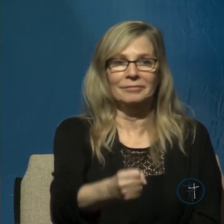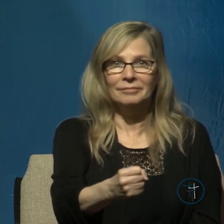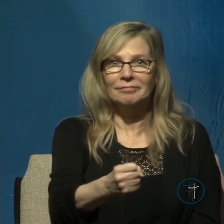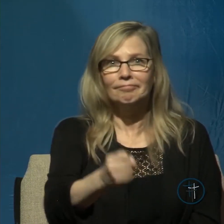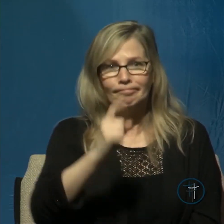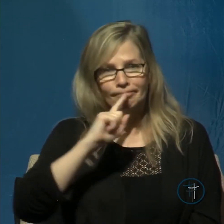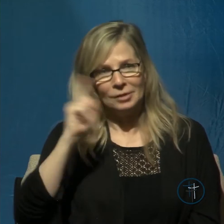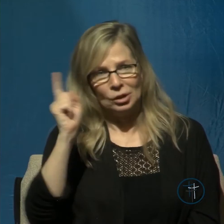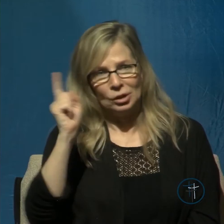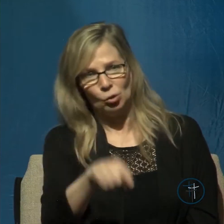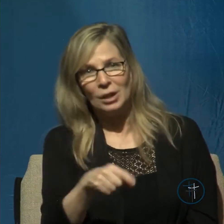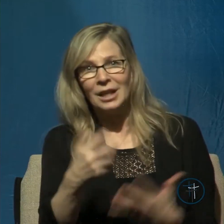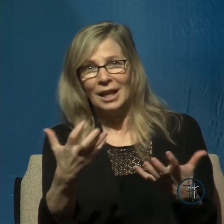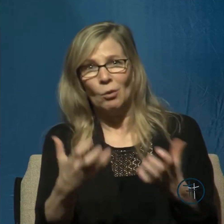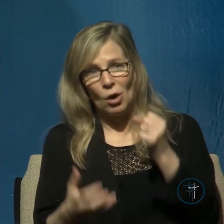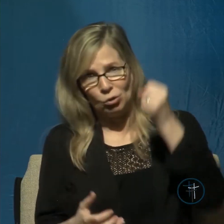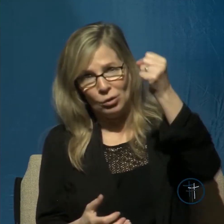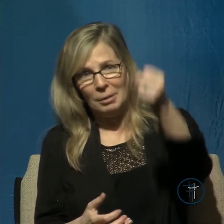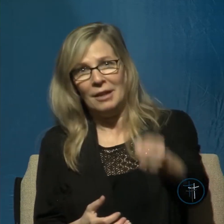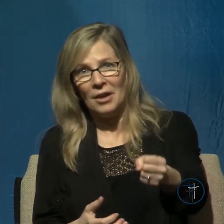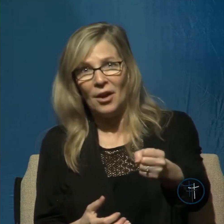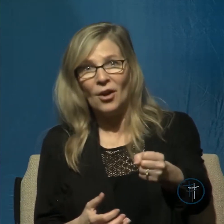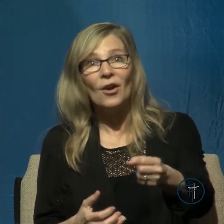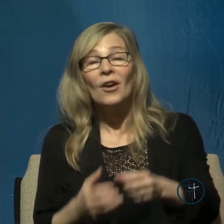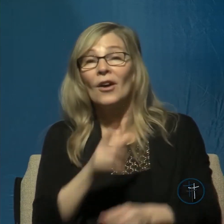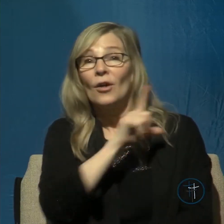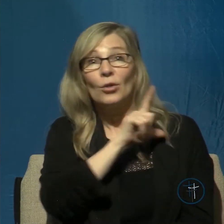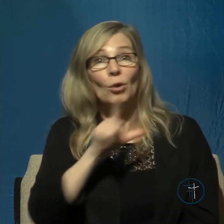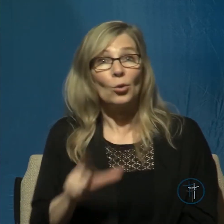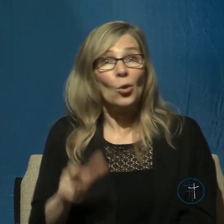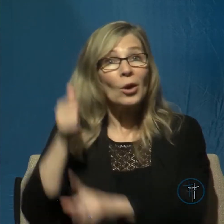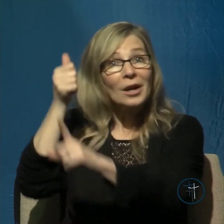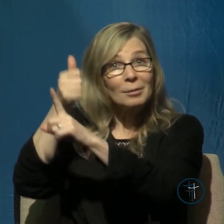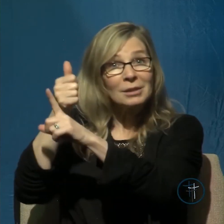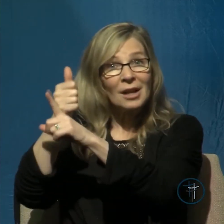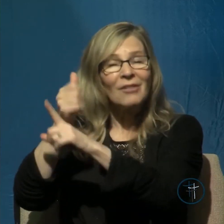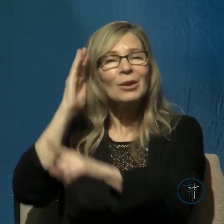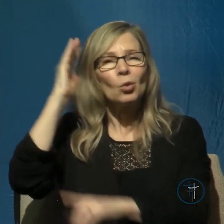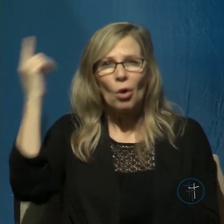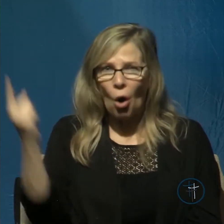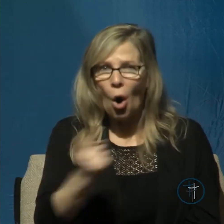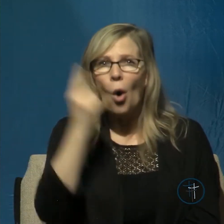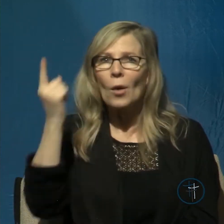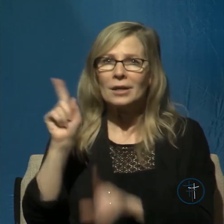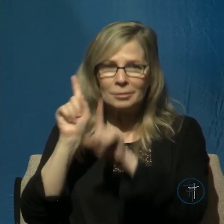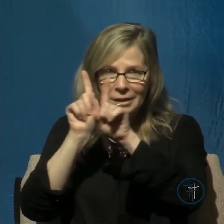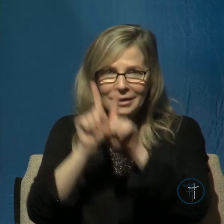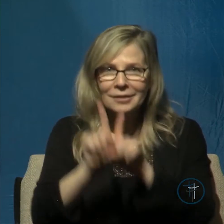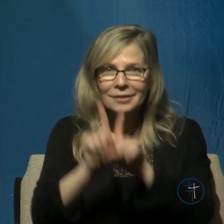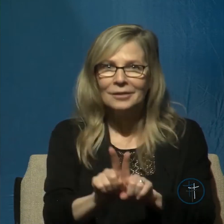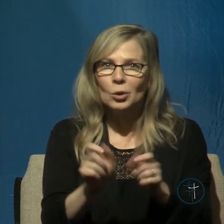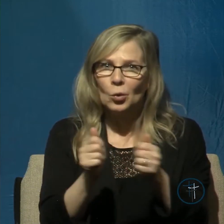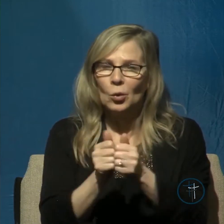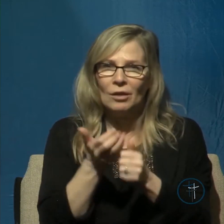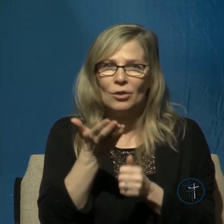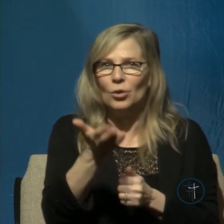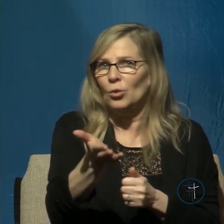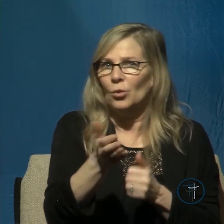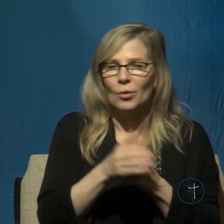be, and that he, and here's the precious truth, he will always be with you. He will always be with you. He says that